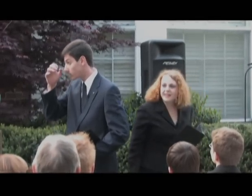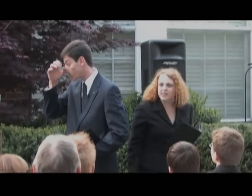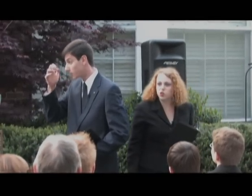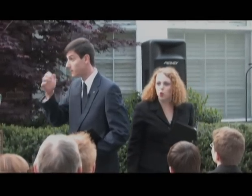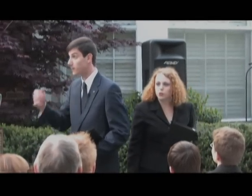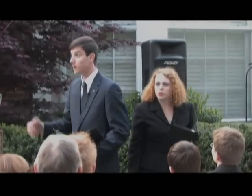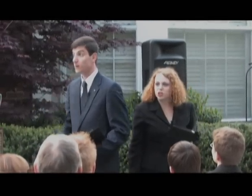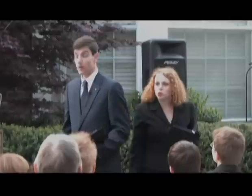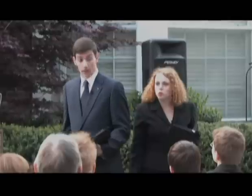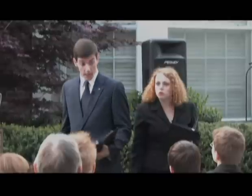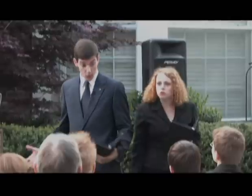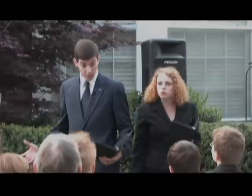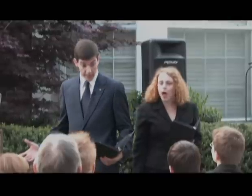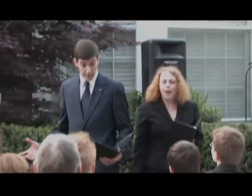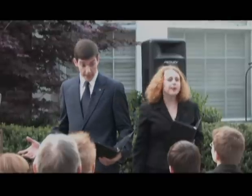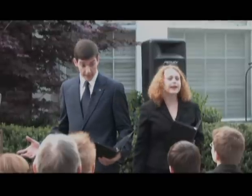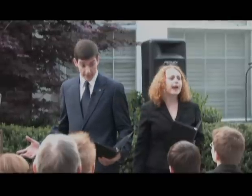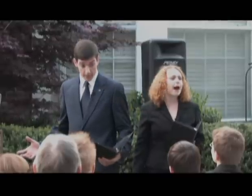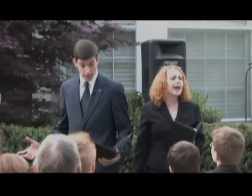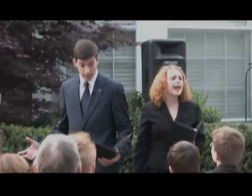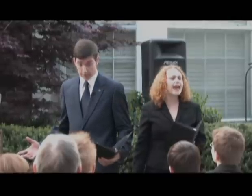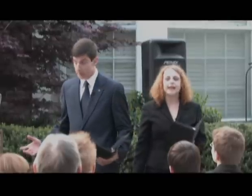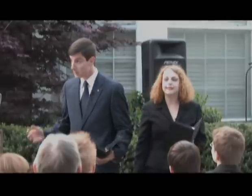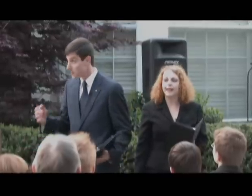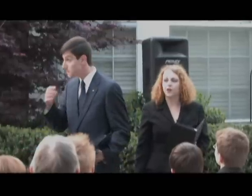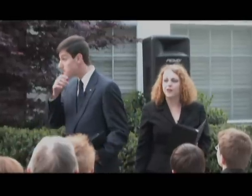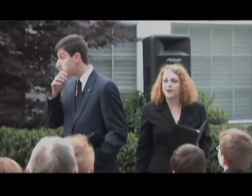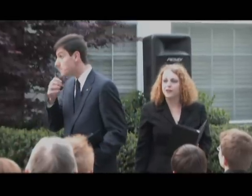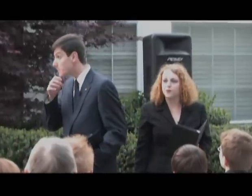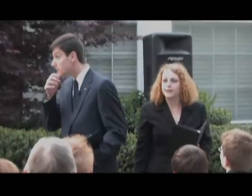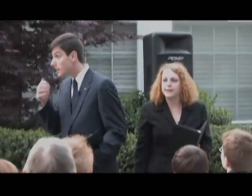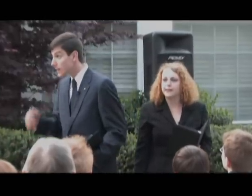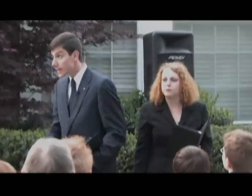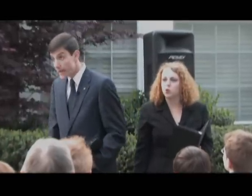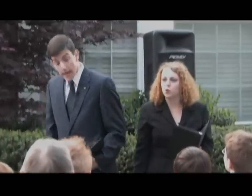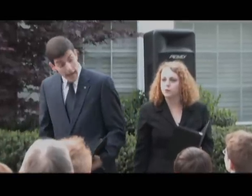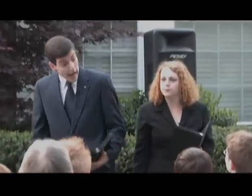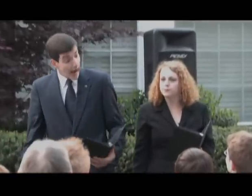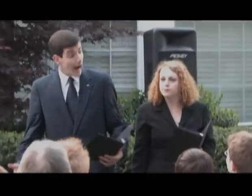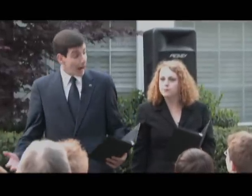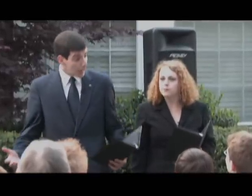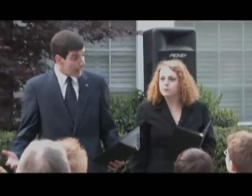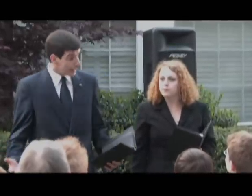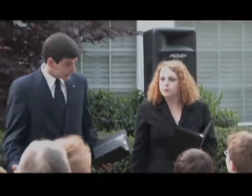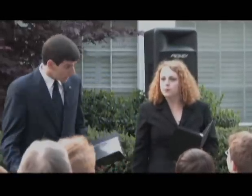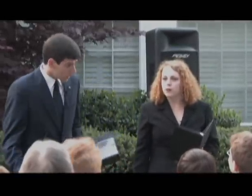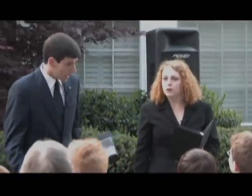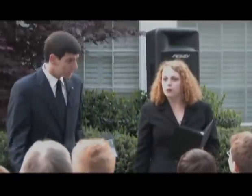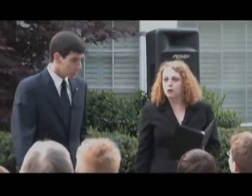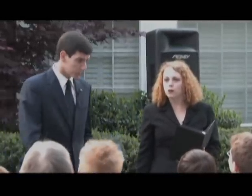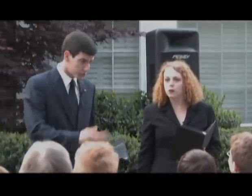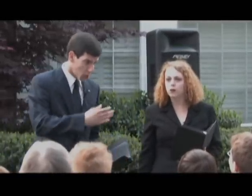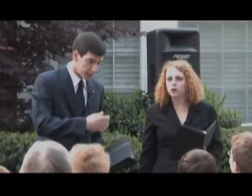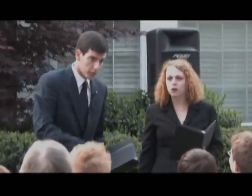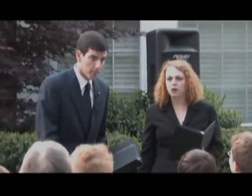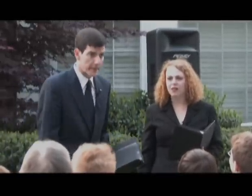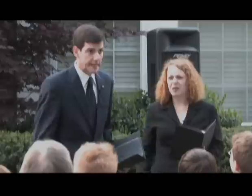that door, you. Your damn guest, Come on in! I said get over there and answer that damn door. Alright. Next up, start it on the bit.